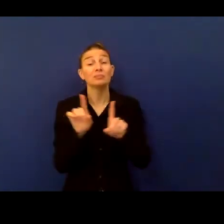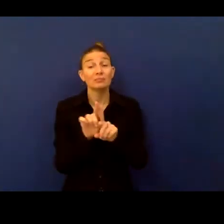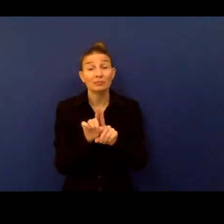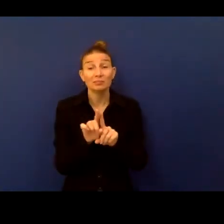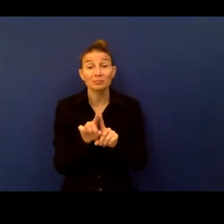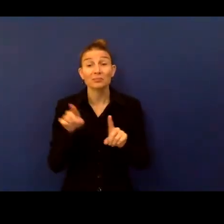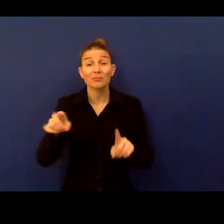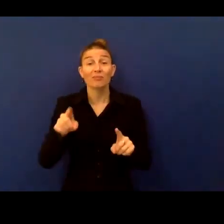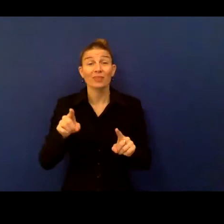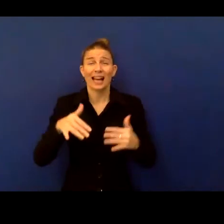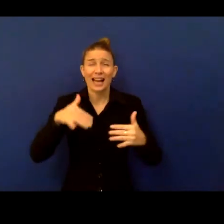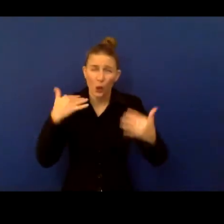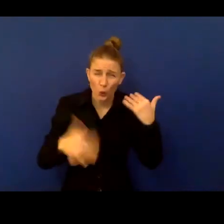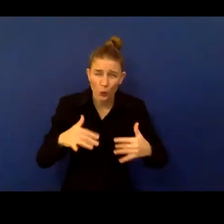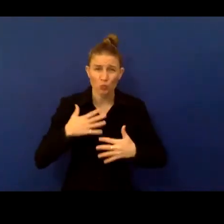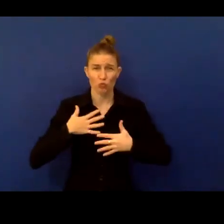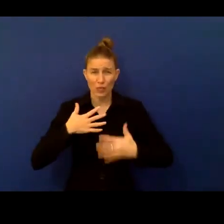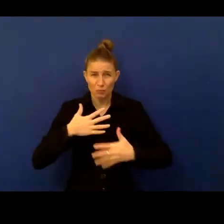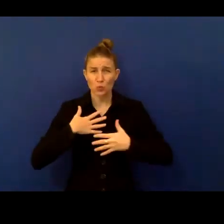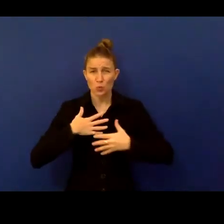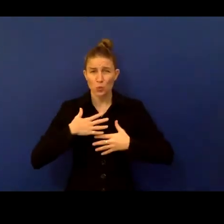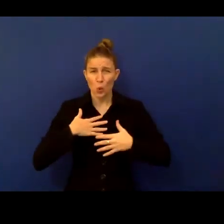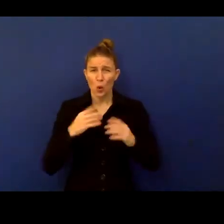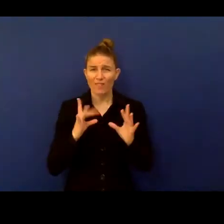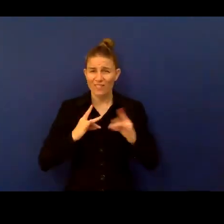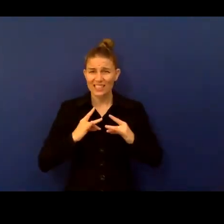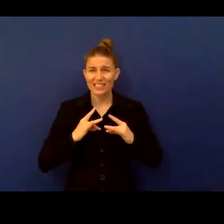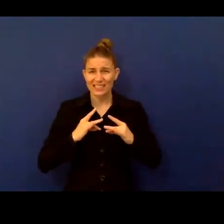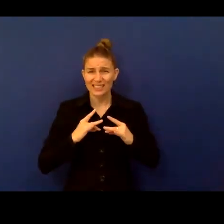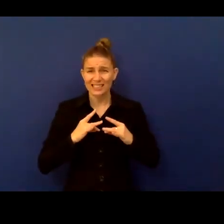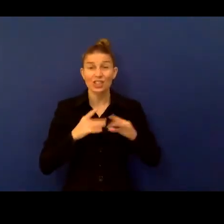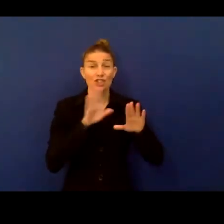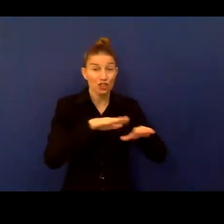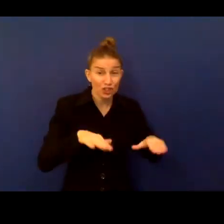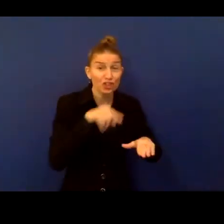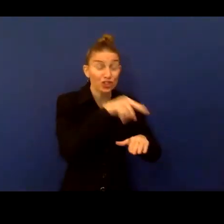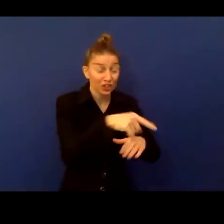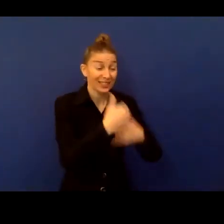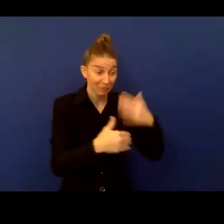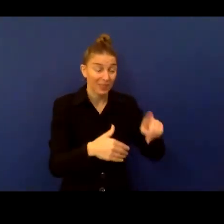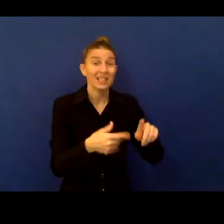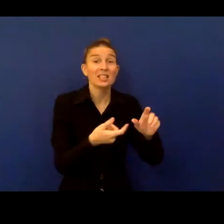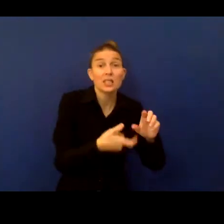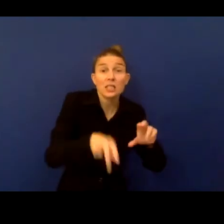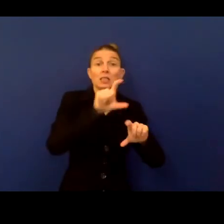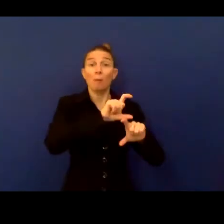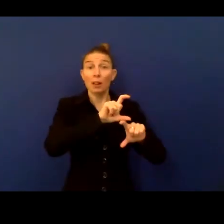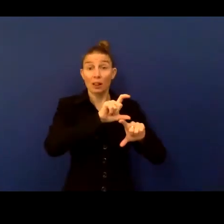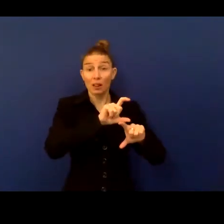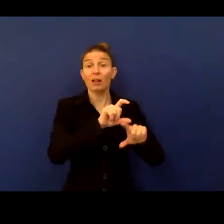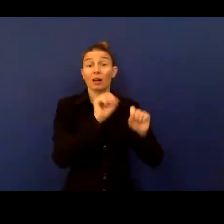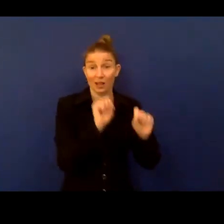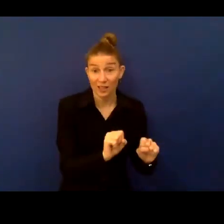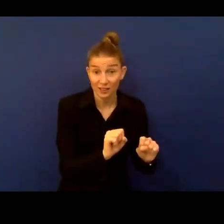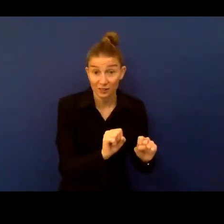infections. Children with disabilities are 32% less likely to read books or